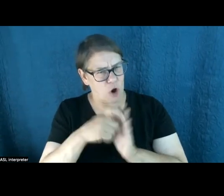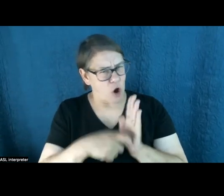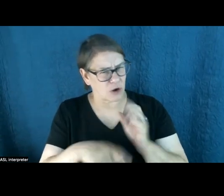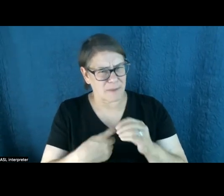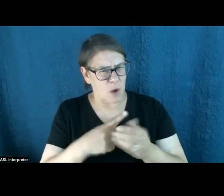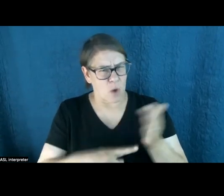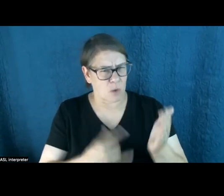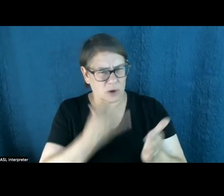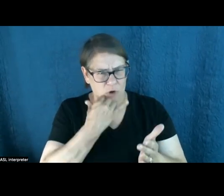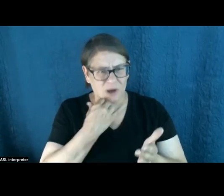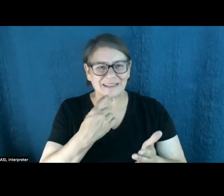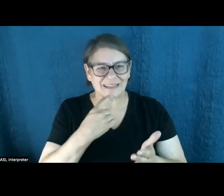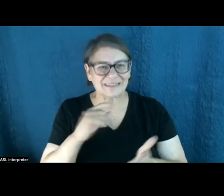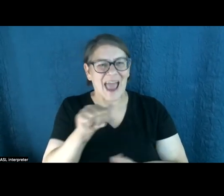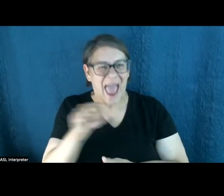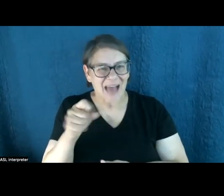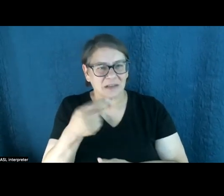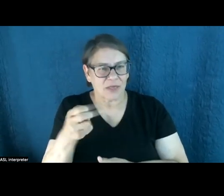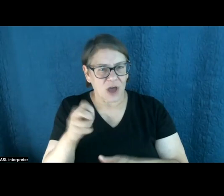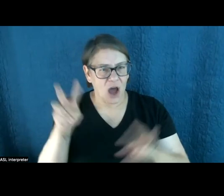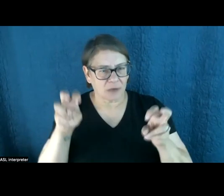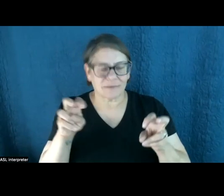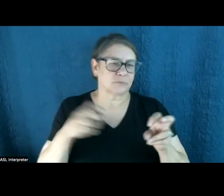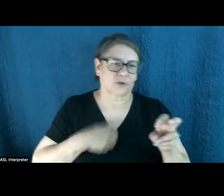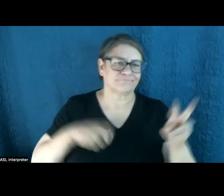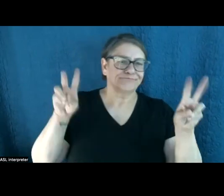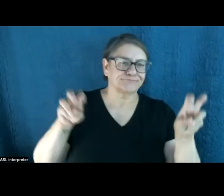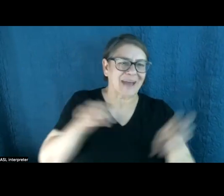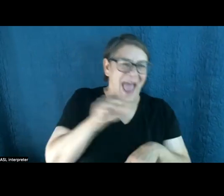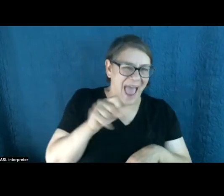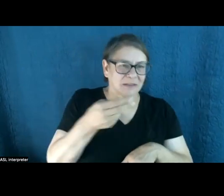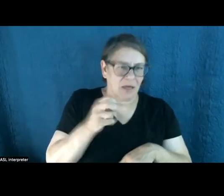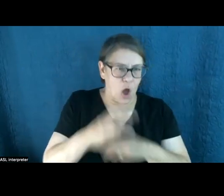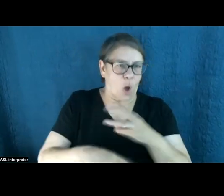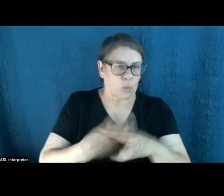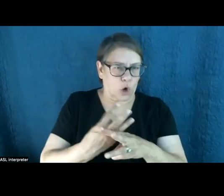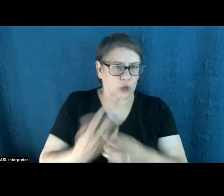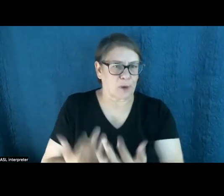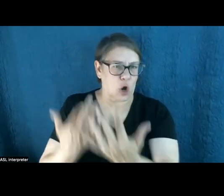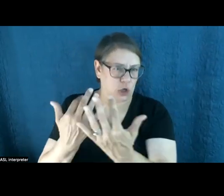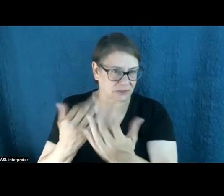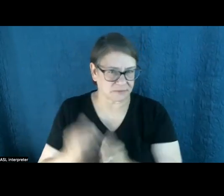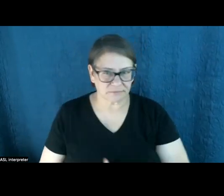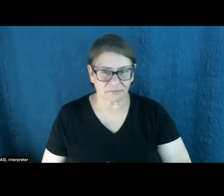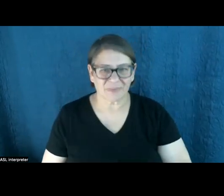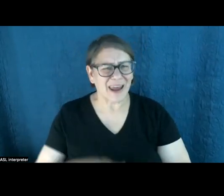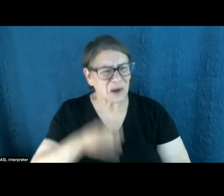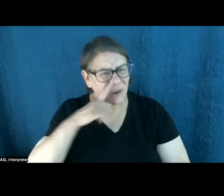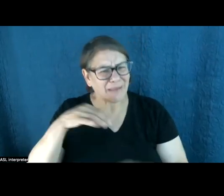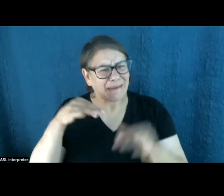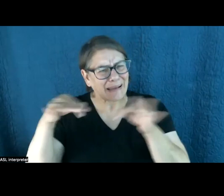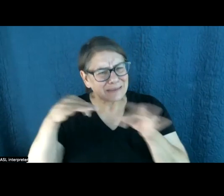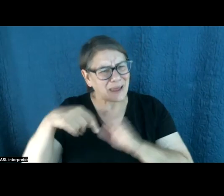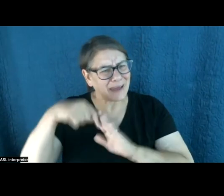titled As the World Burns during my first semester in college, and just really explained in excruciating detail how and